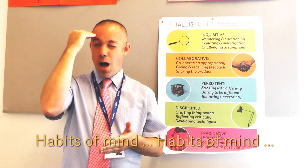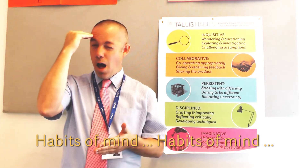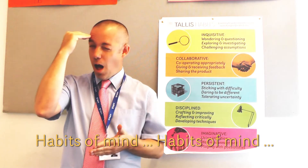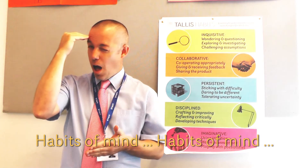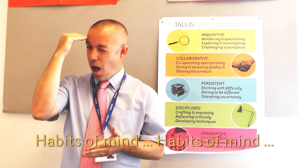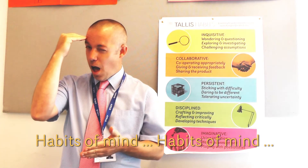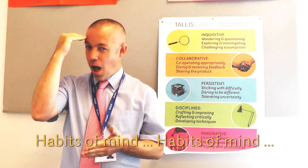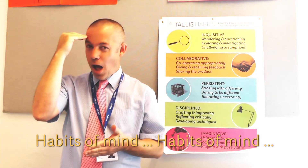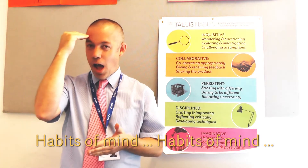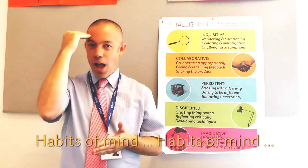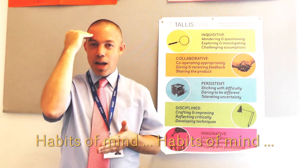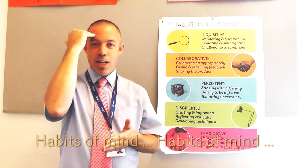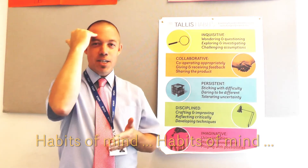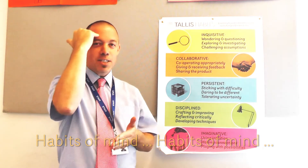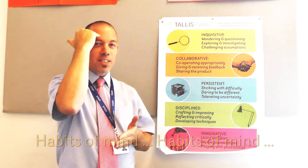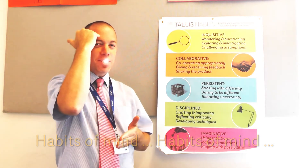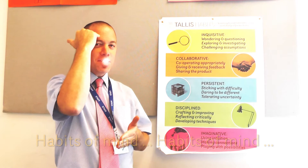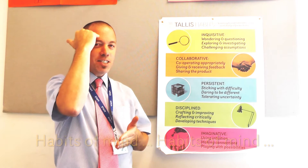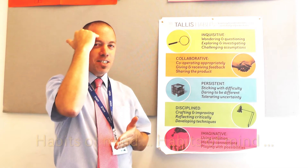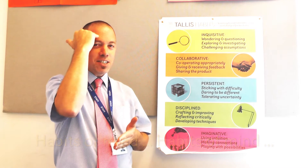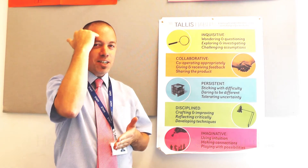mind, of mind.